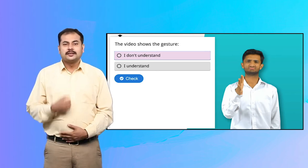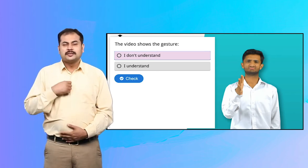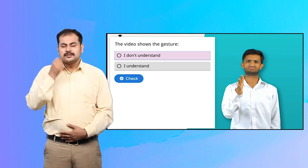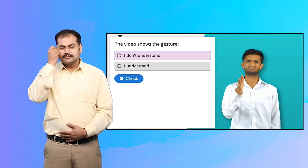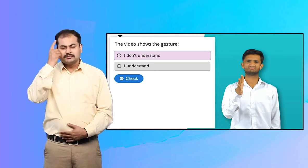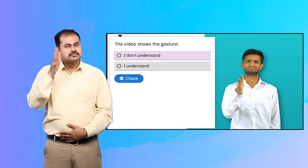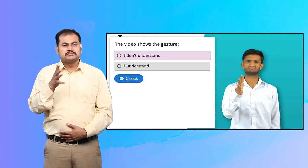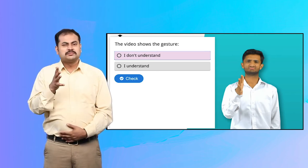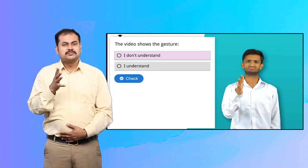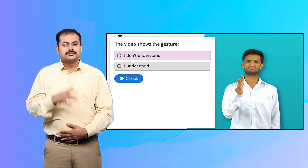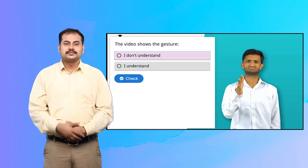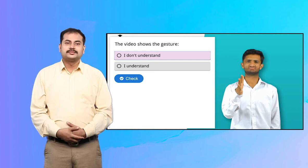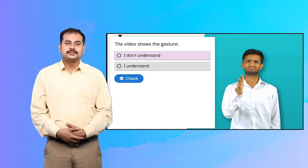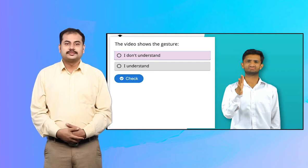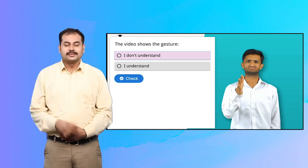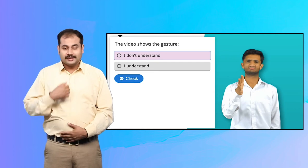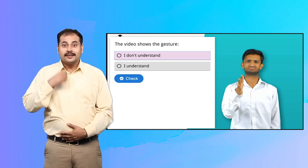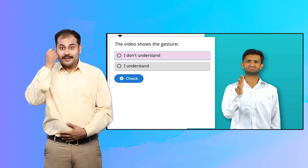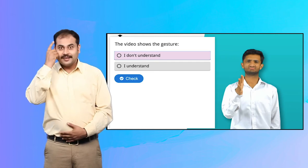don't understand. I understand.